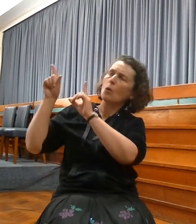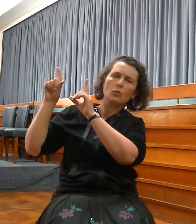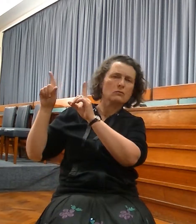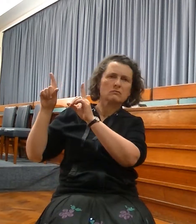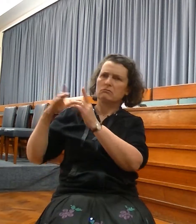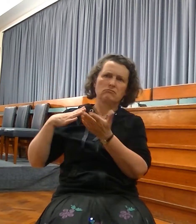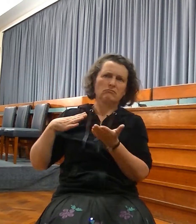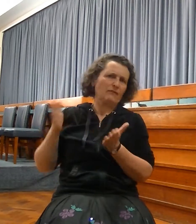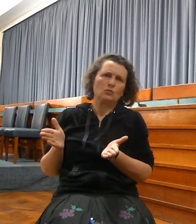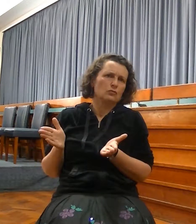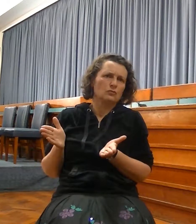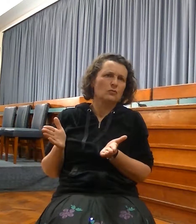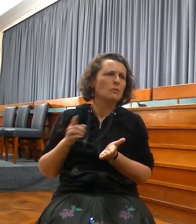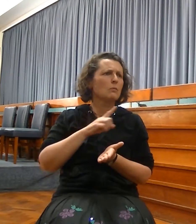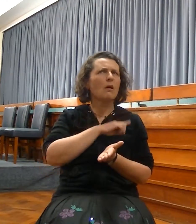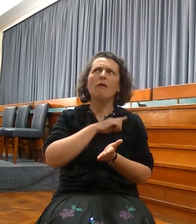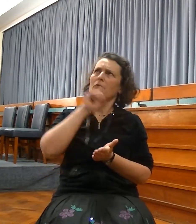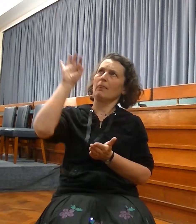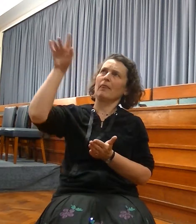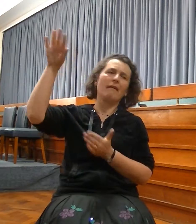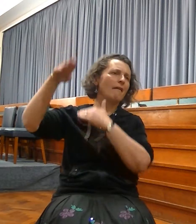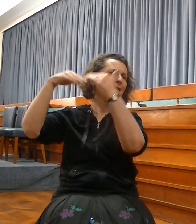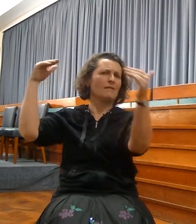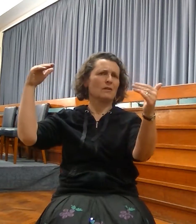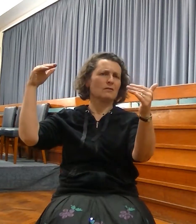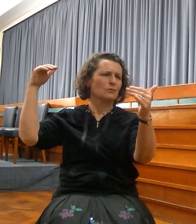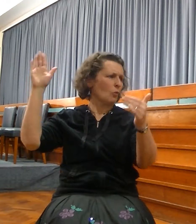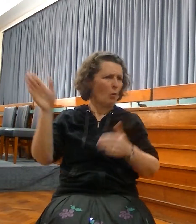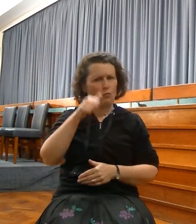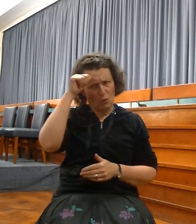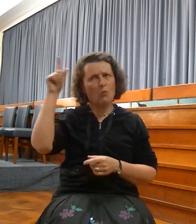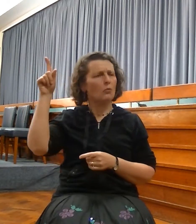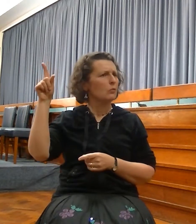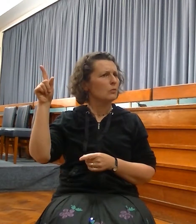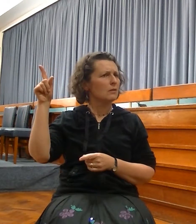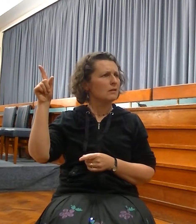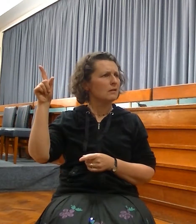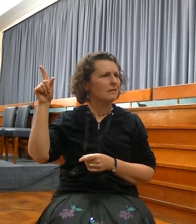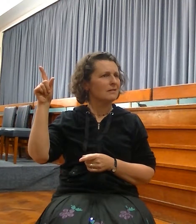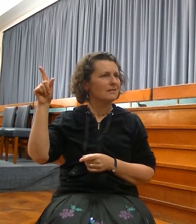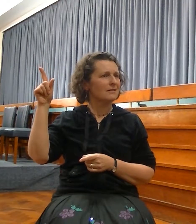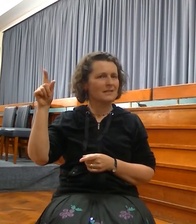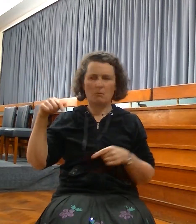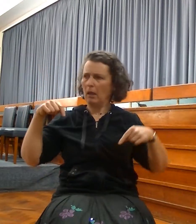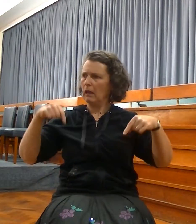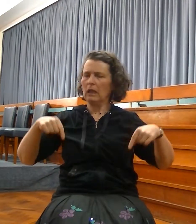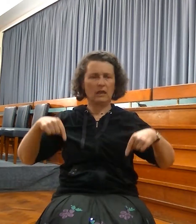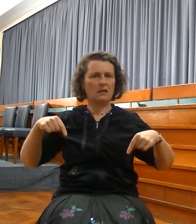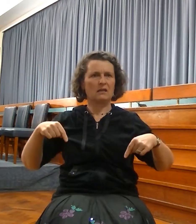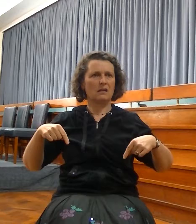We are a regenerate church. But we can't guarantee that every member is truly saved. We